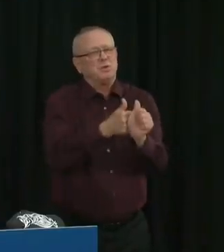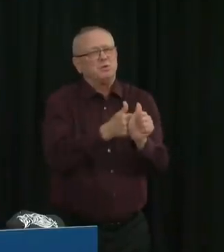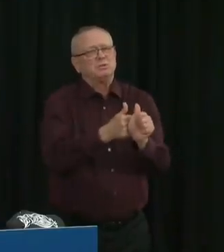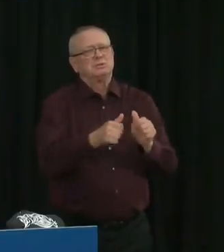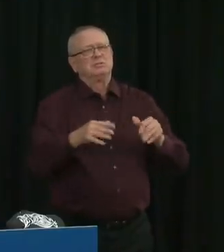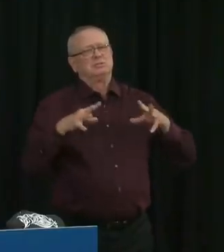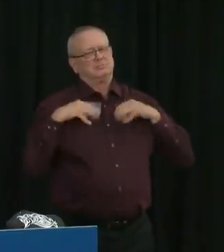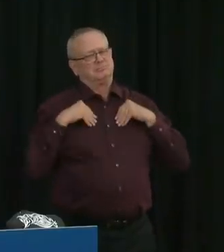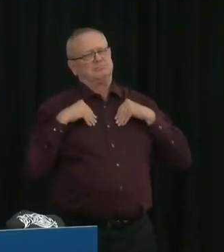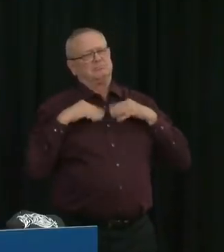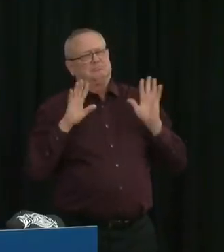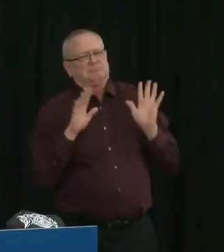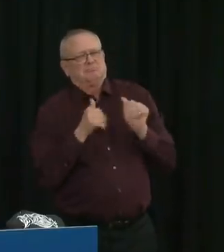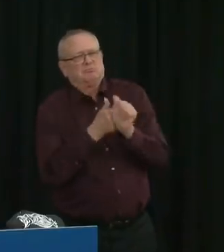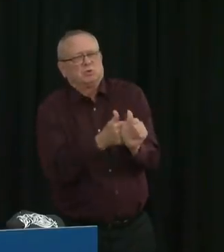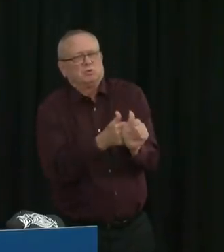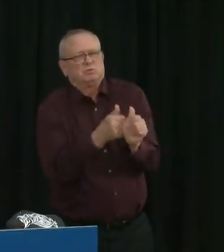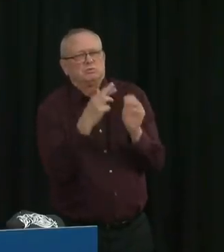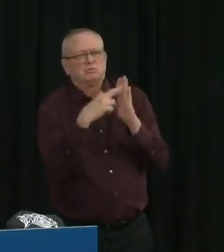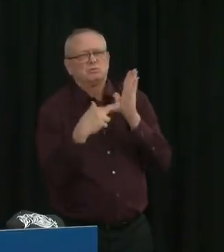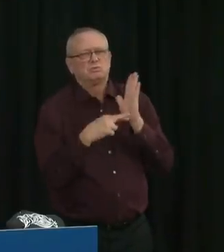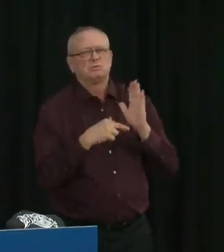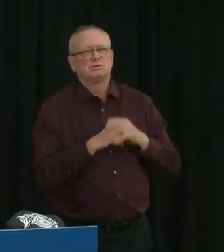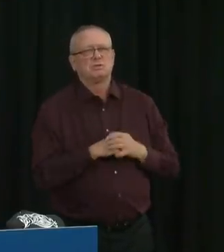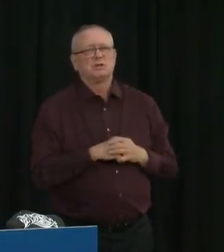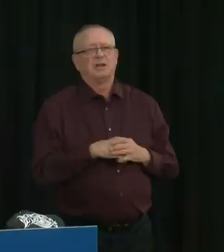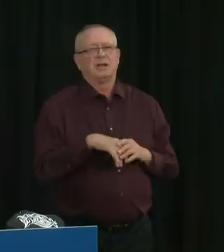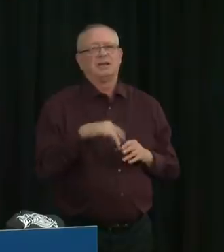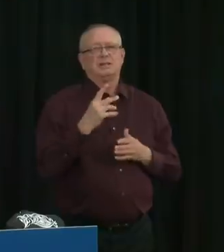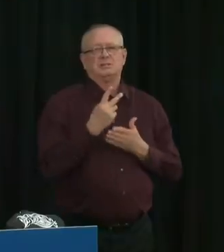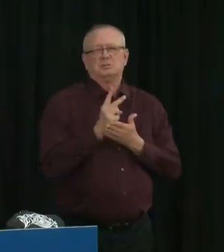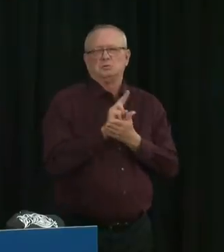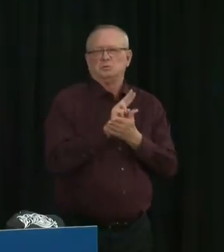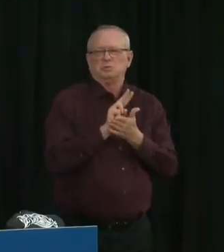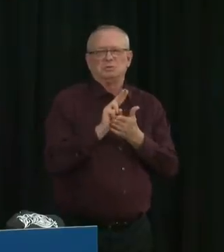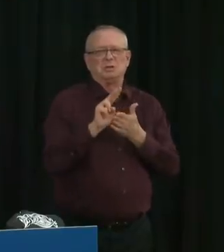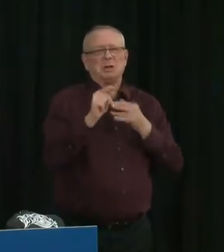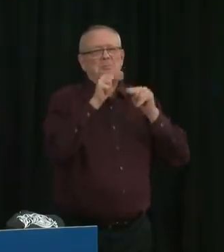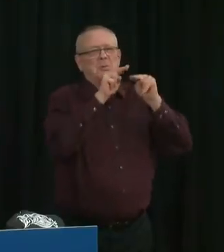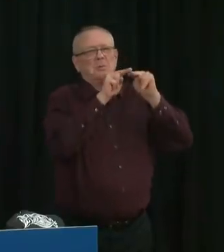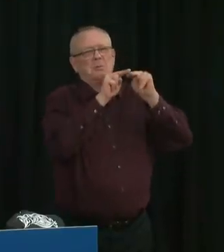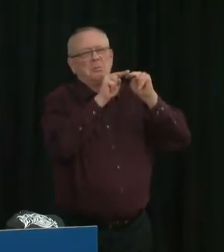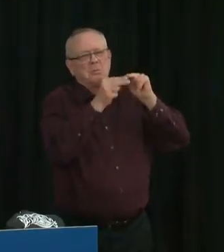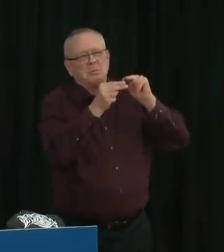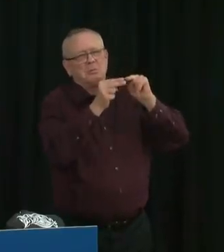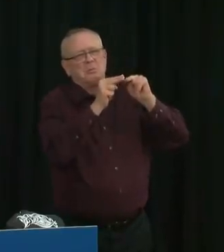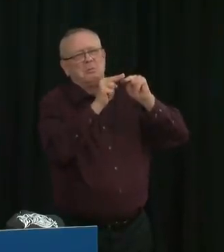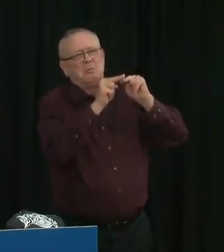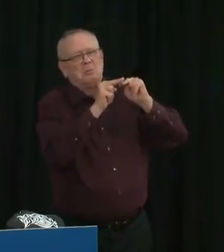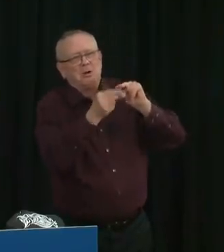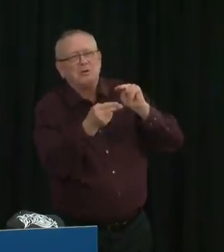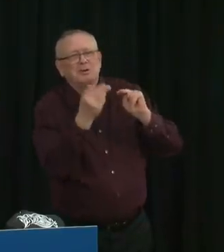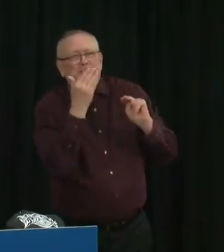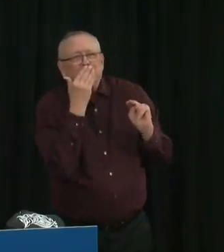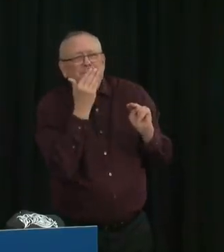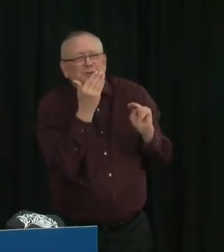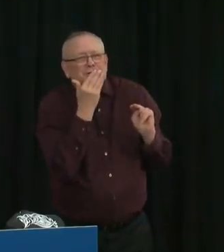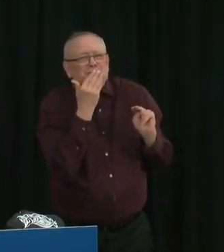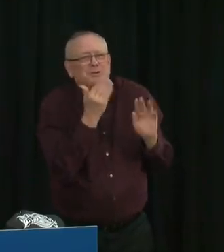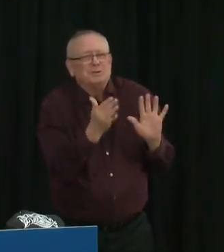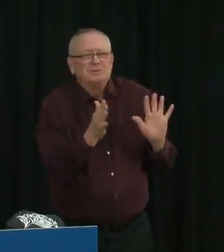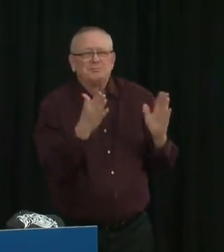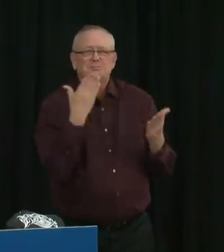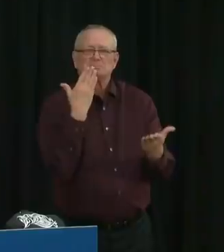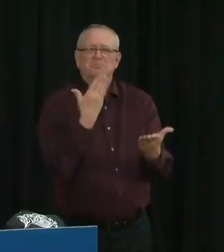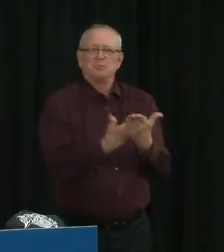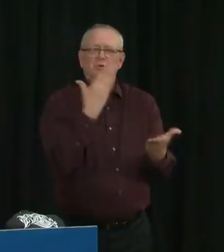in the rate of growth in the data to the end of last week, which is a positive early sign. It is proof that collectively, by